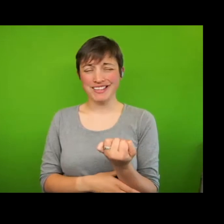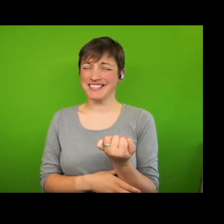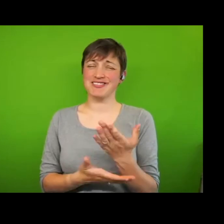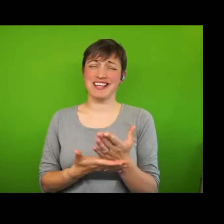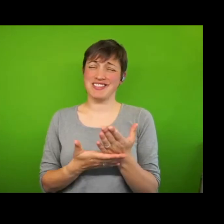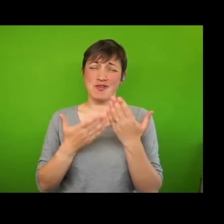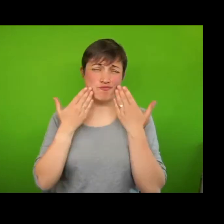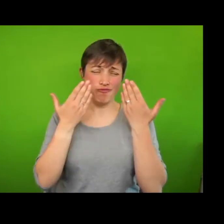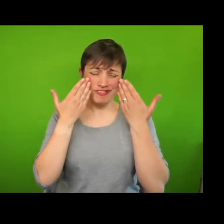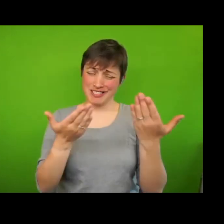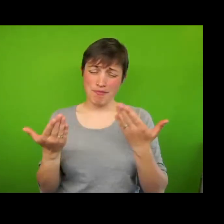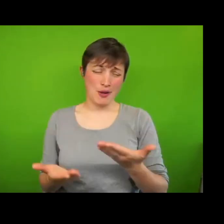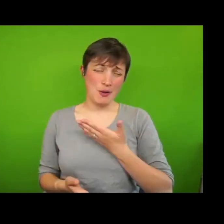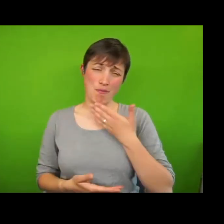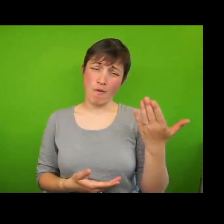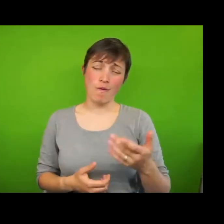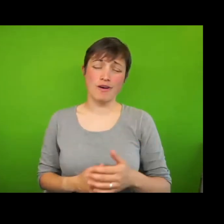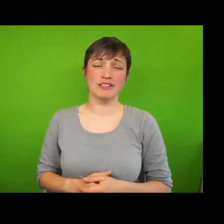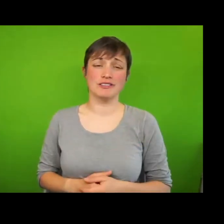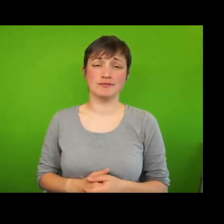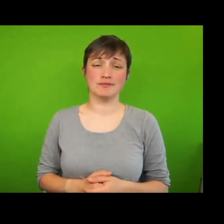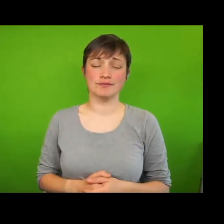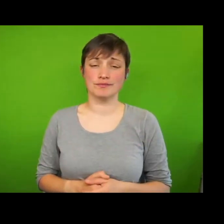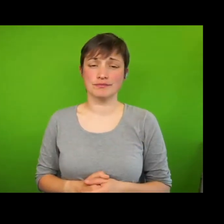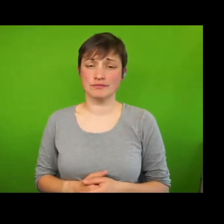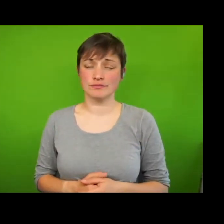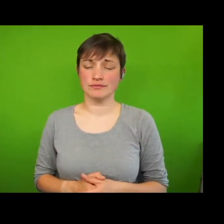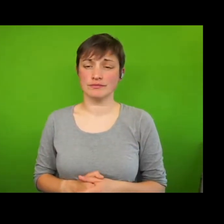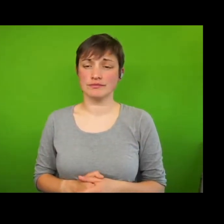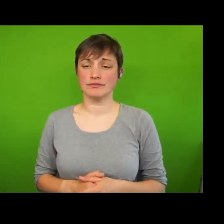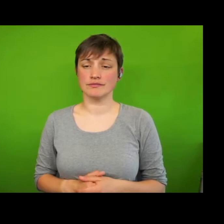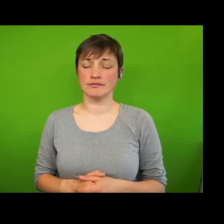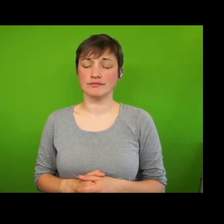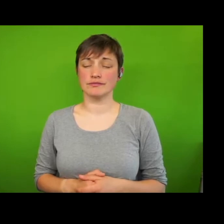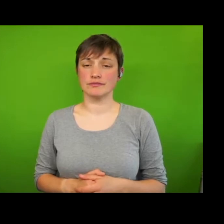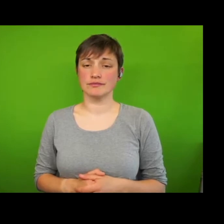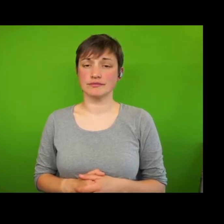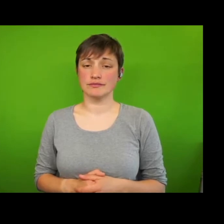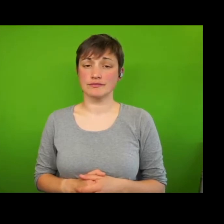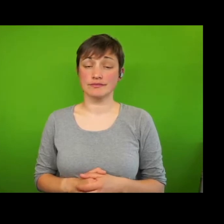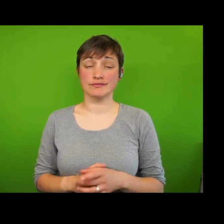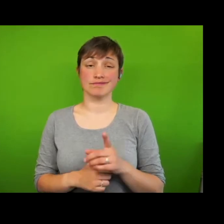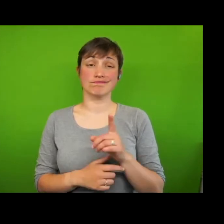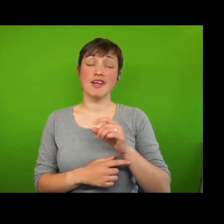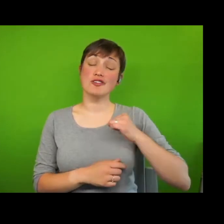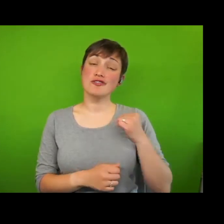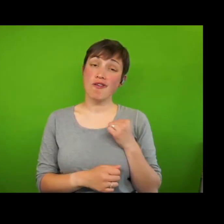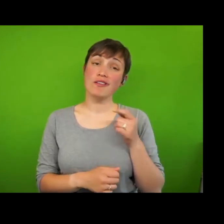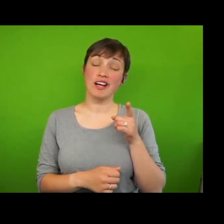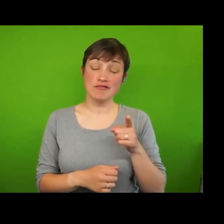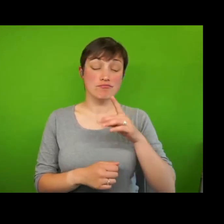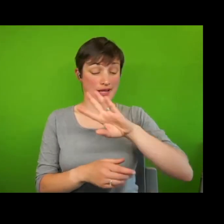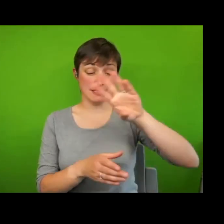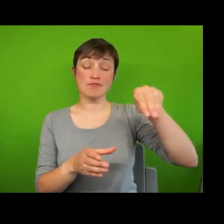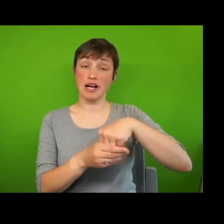echoed in the point echoed network's latest report on human rights in York. In Scotland, participation has played an important